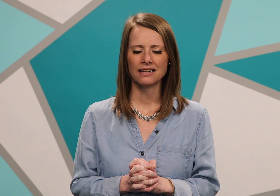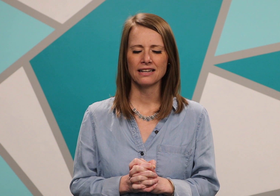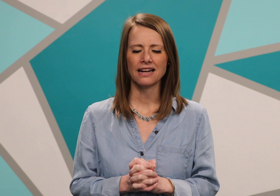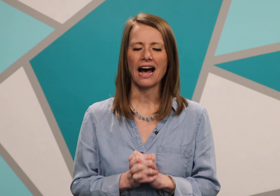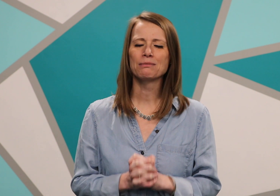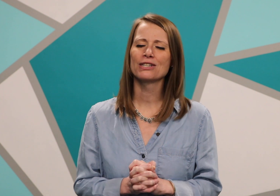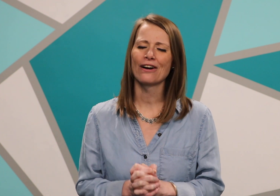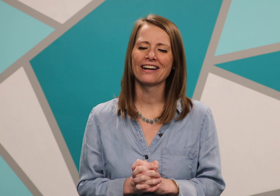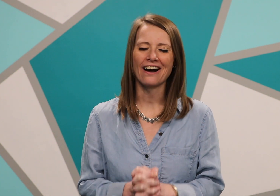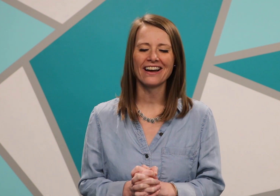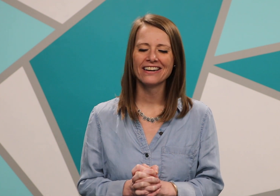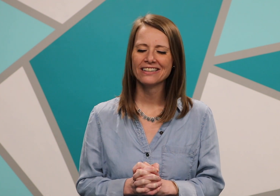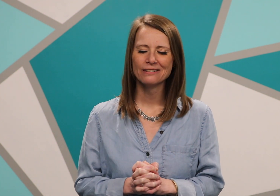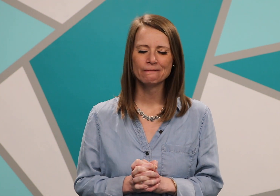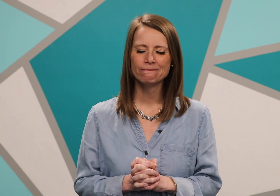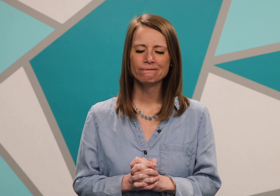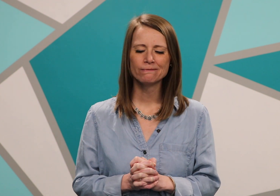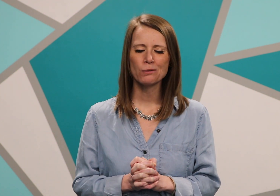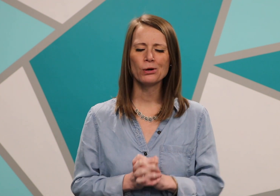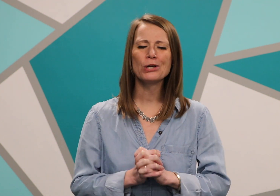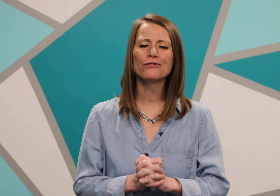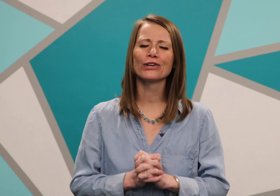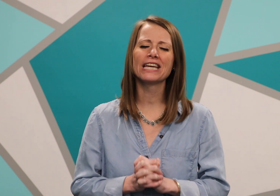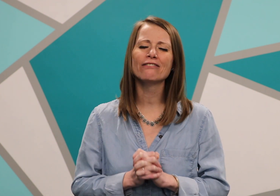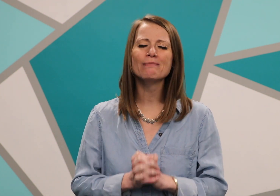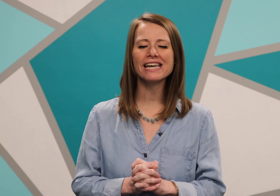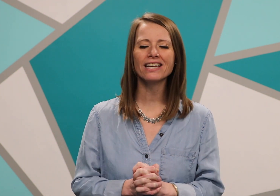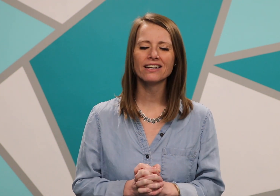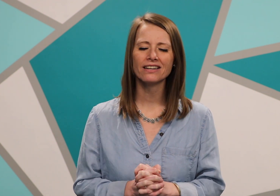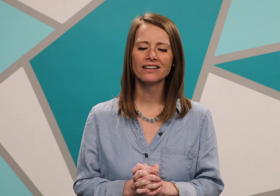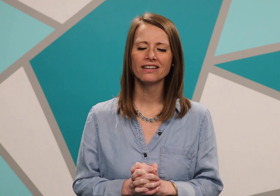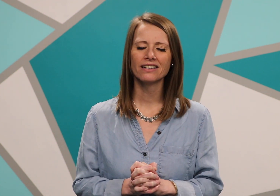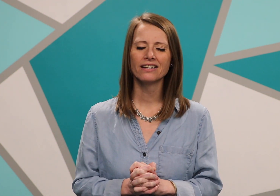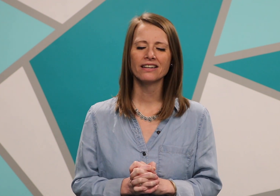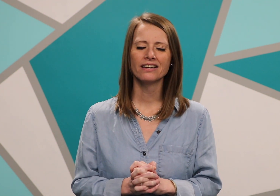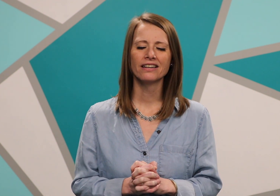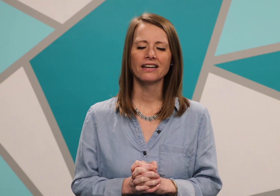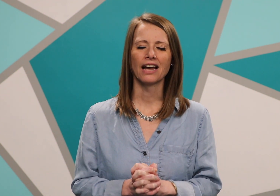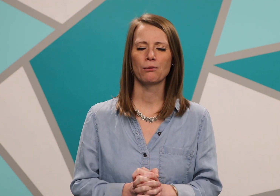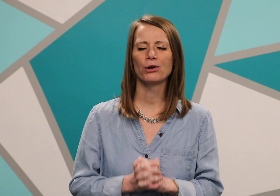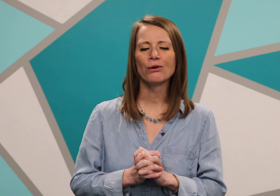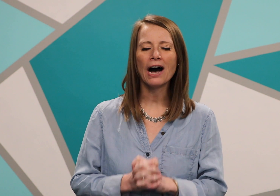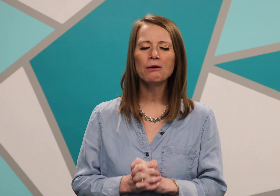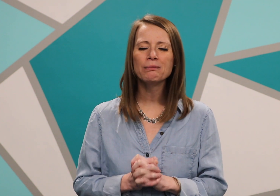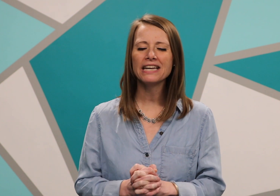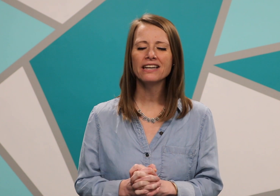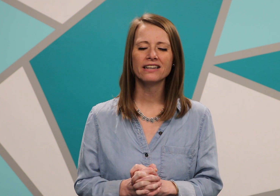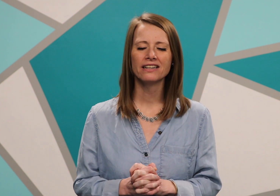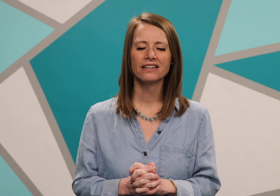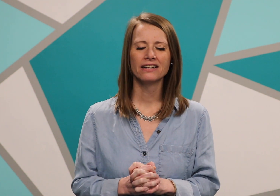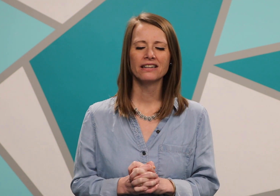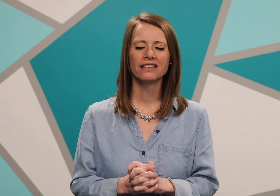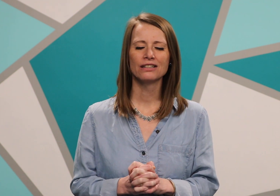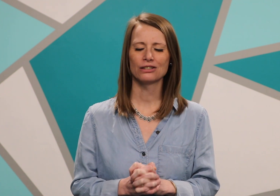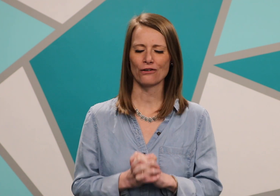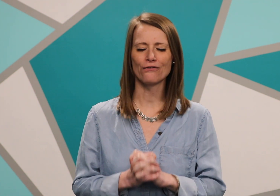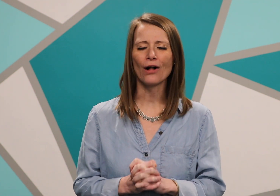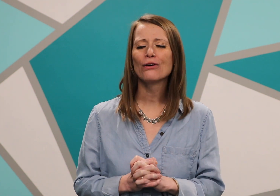I'm sorry God will you forgive me and will you help me to follow